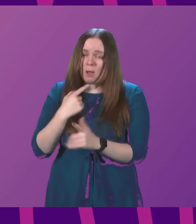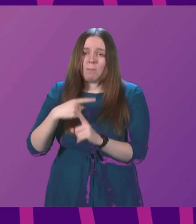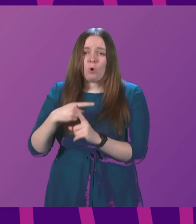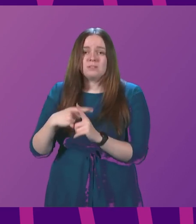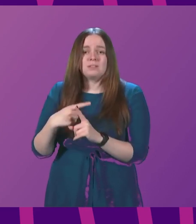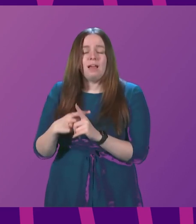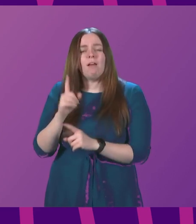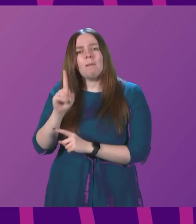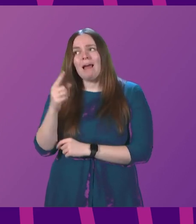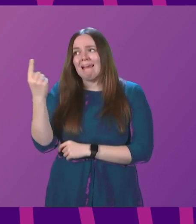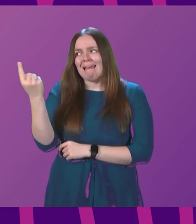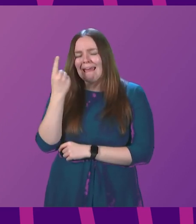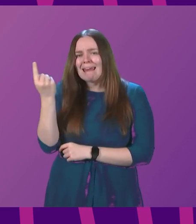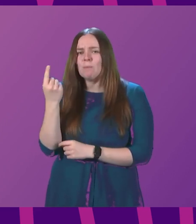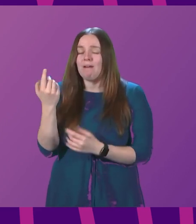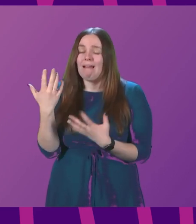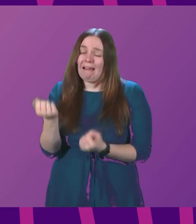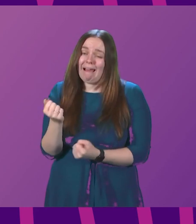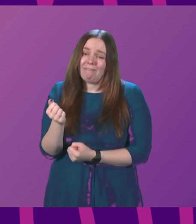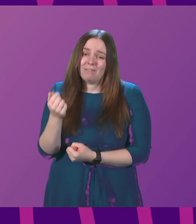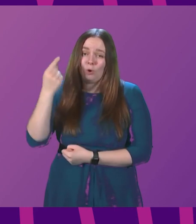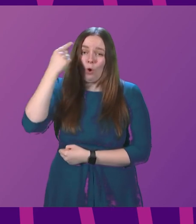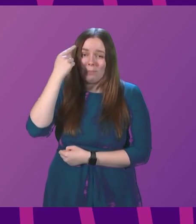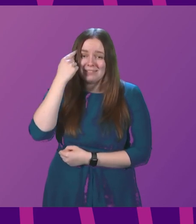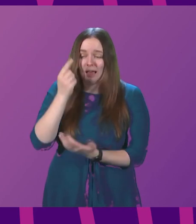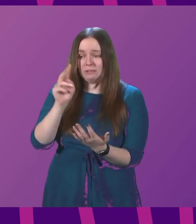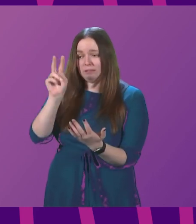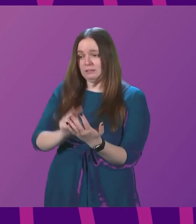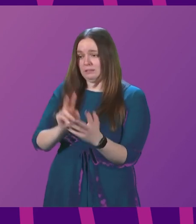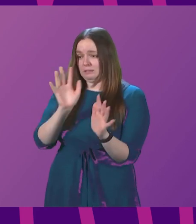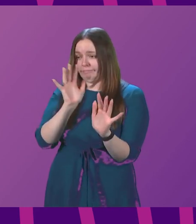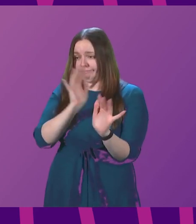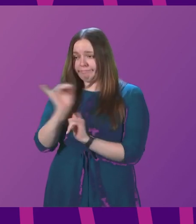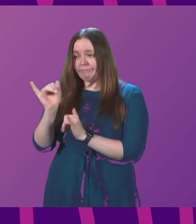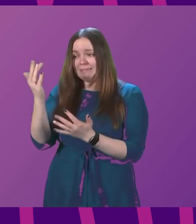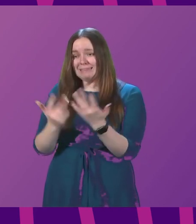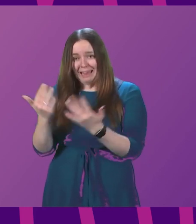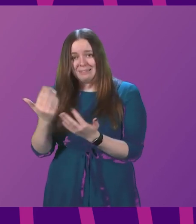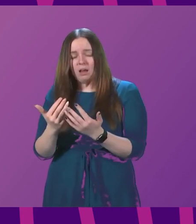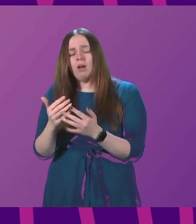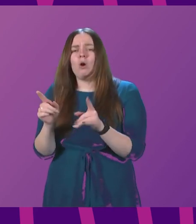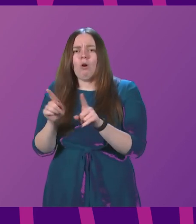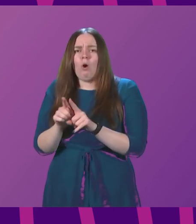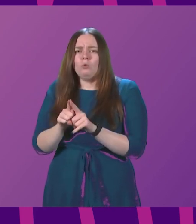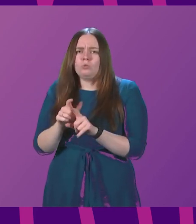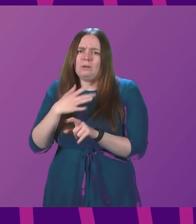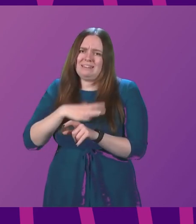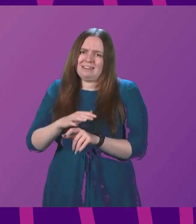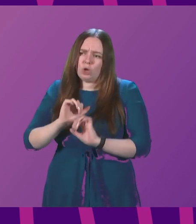anybody with a modicum of common sense looking at that data would also say that it calls for continued good sense and